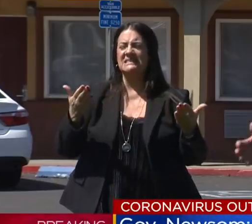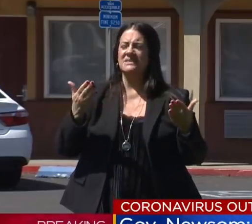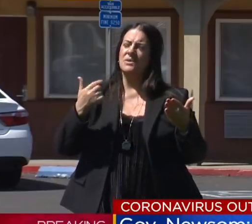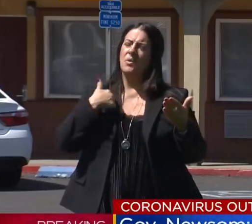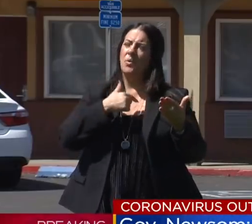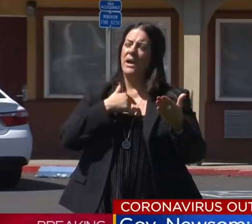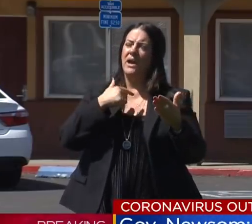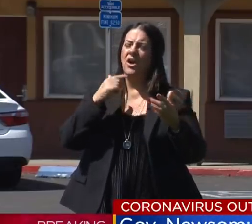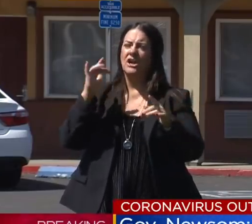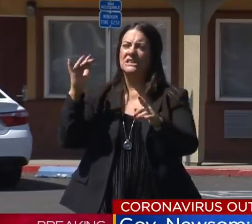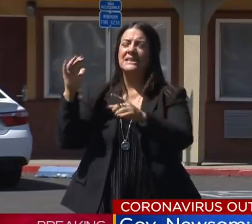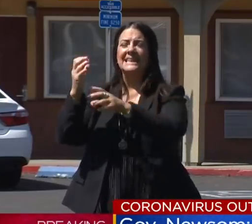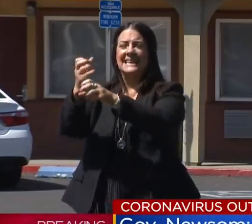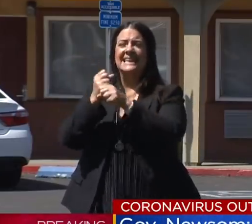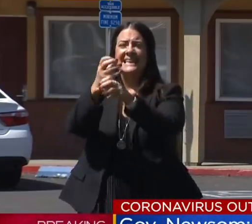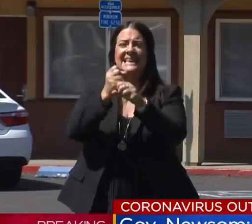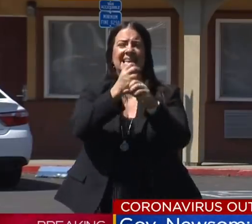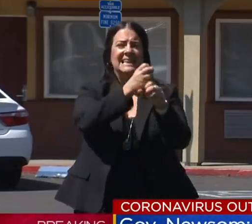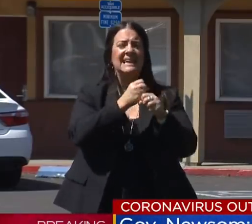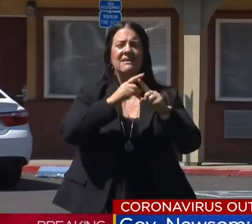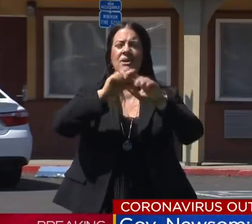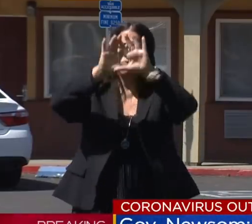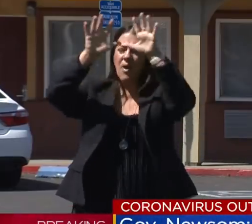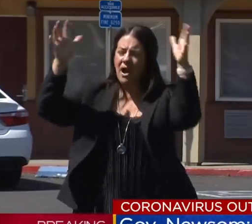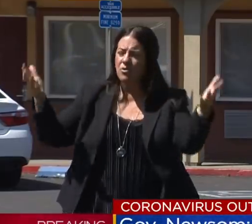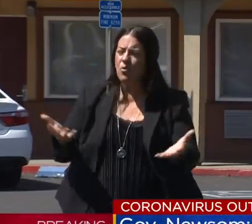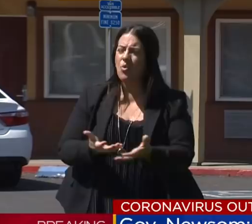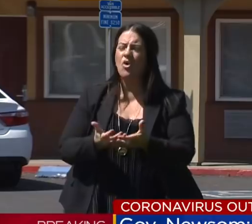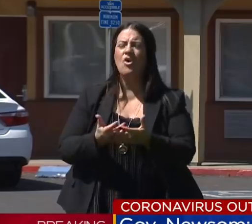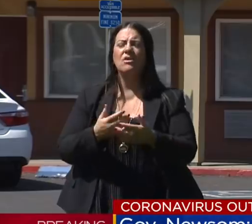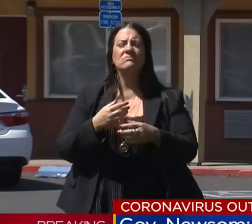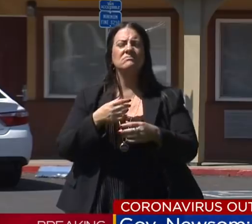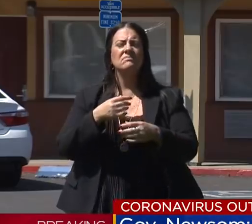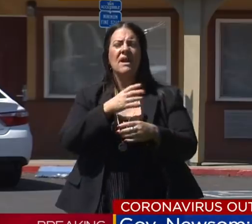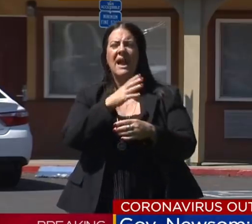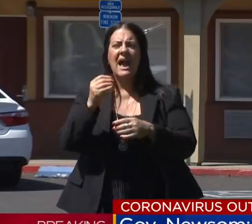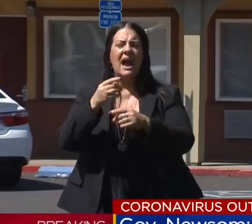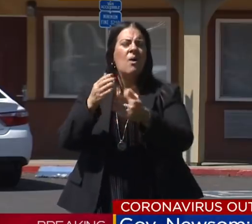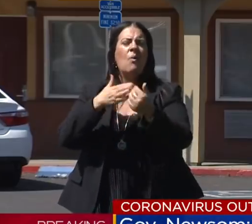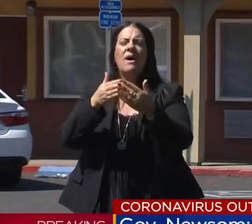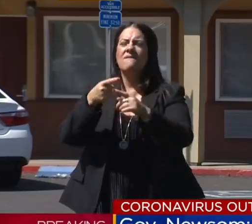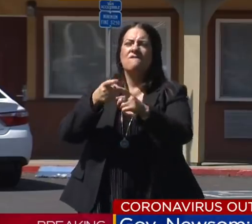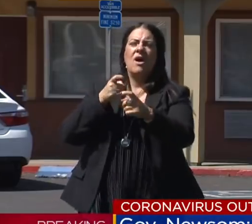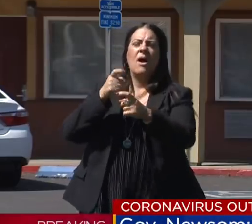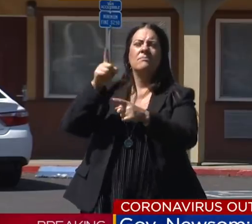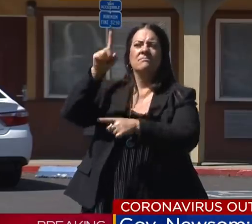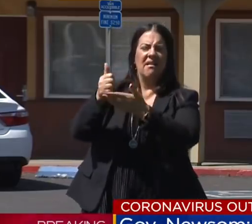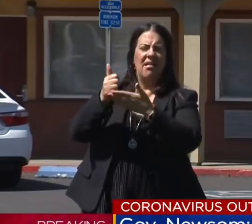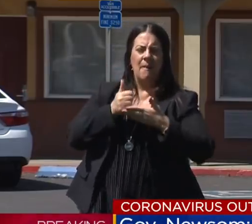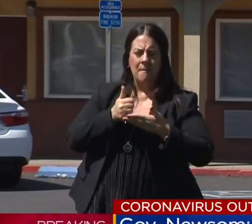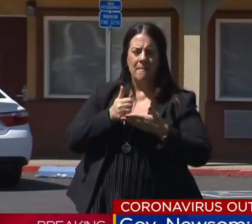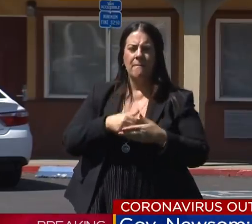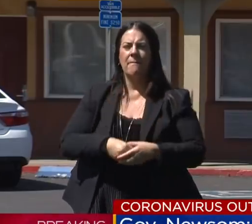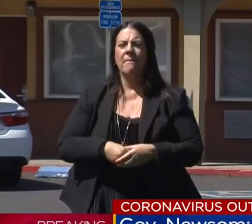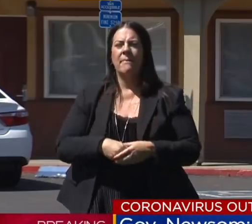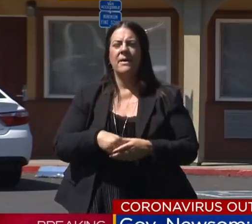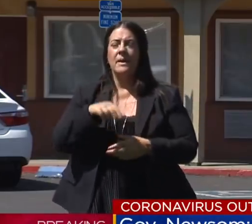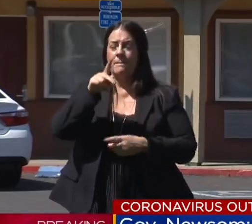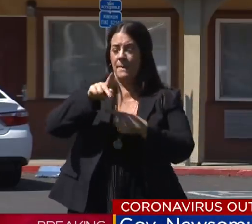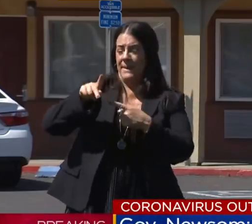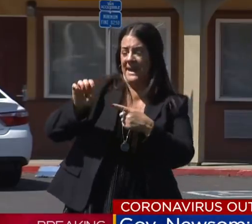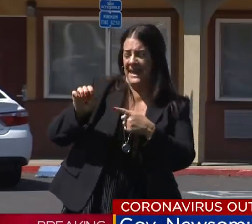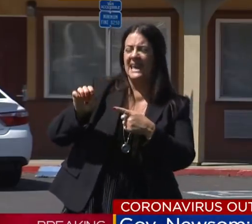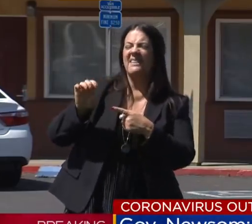with whatever support we can get from the federal government, I promise on a daily basis to update individuals to the end